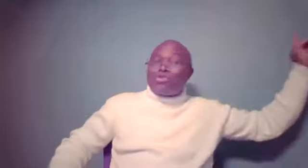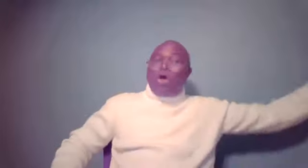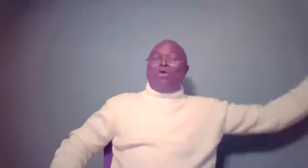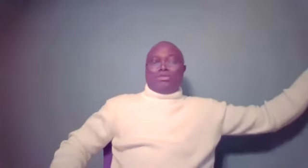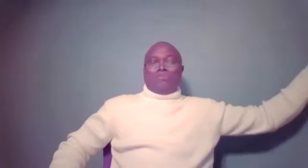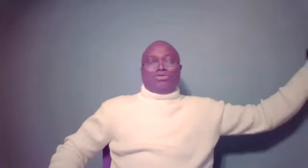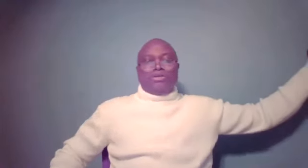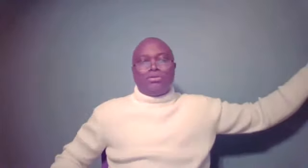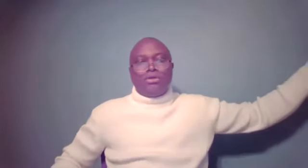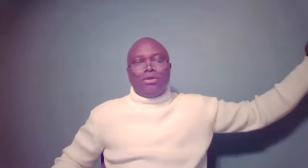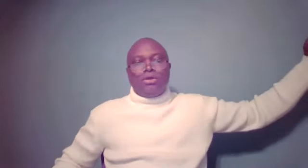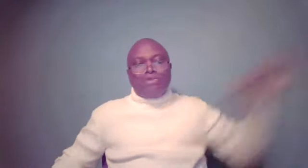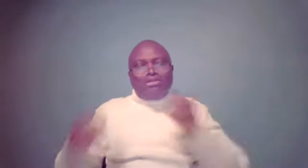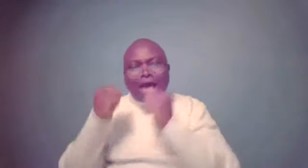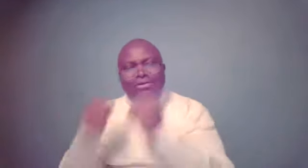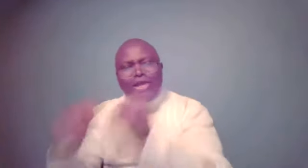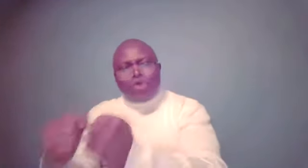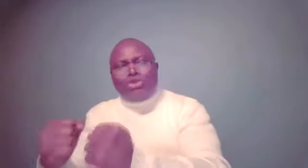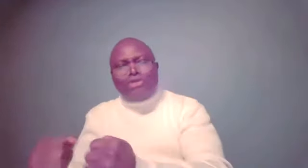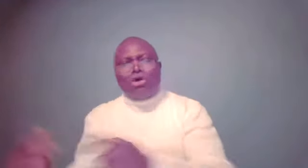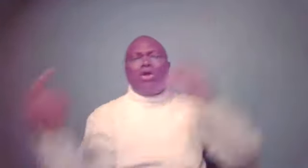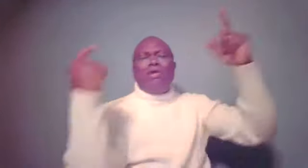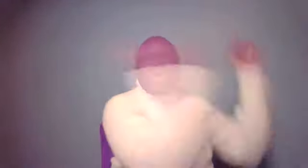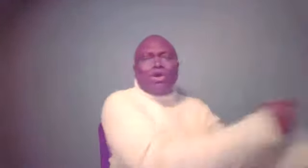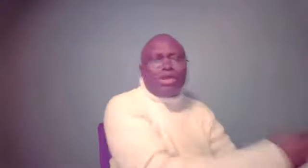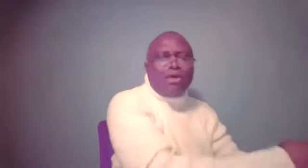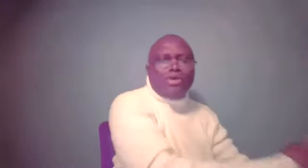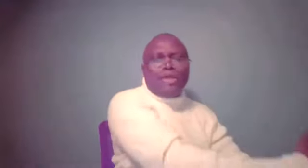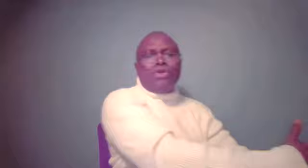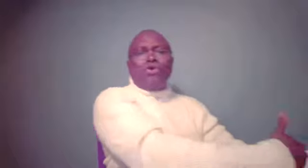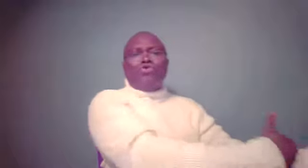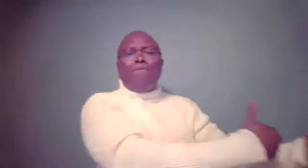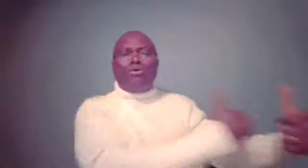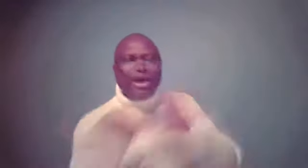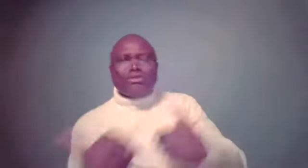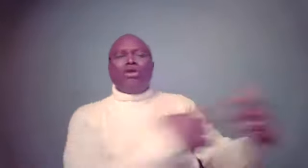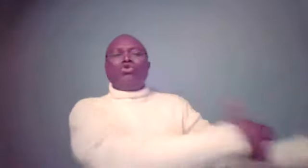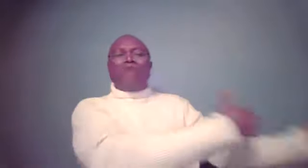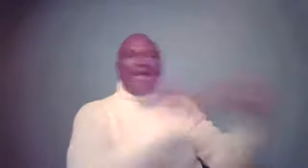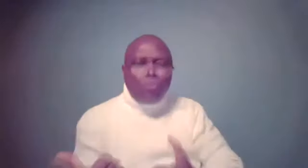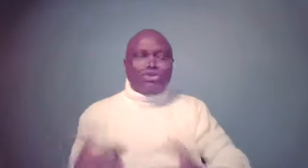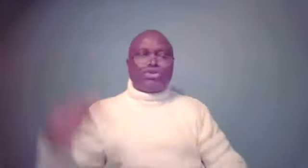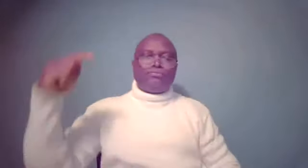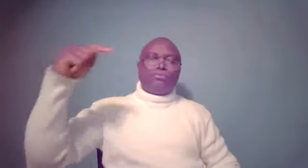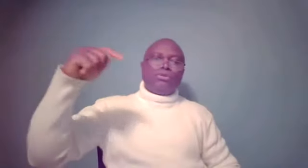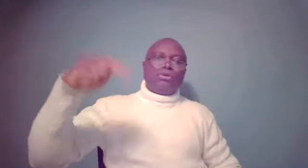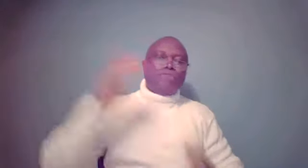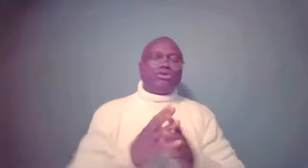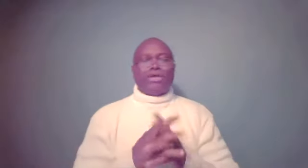sold his birthright. This half negotiator negotiated with him to bequeath, to relinquish his birthright.